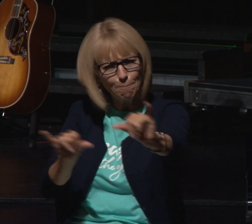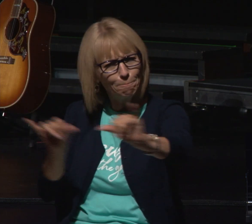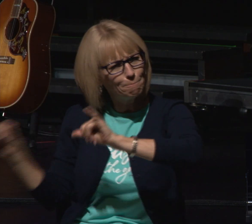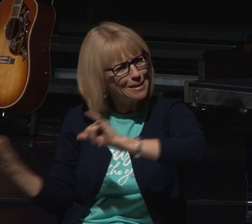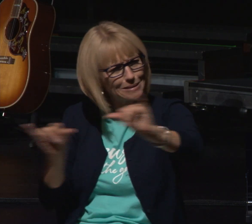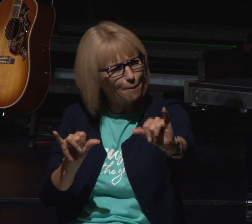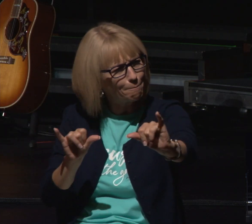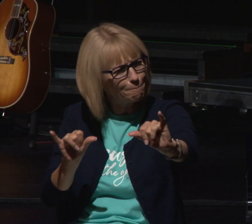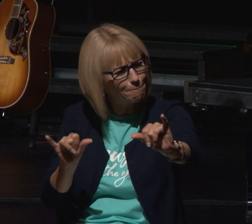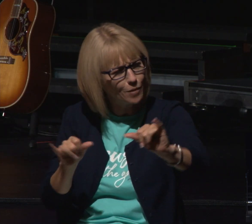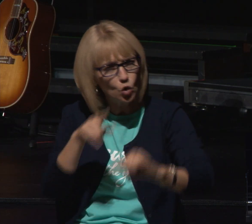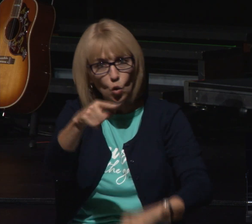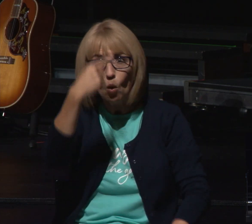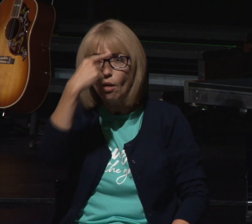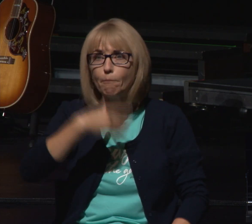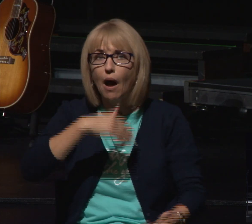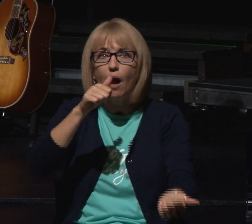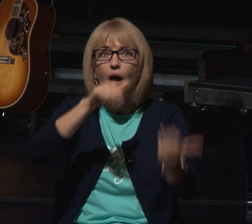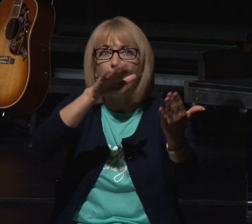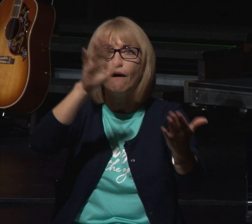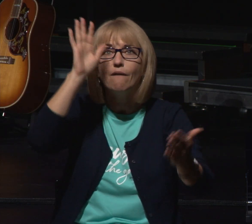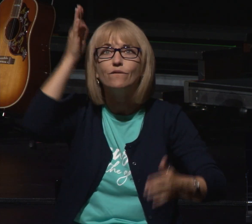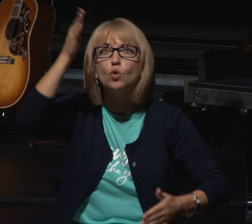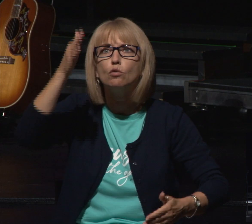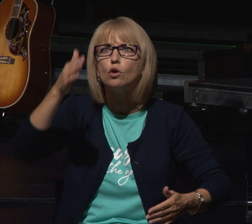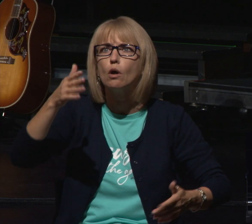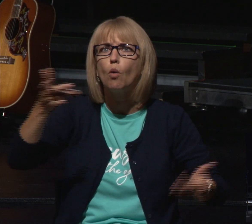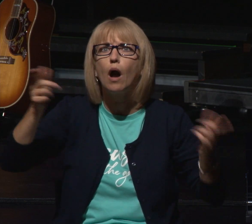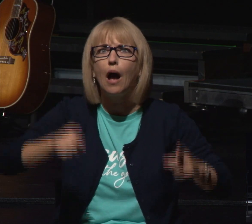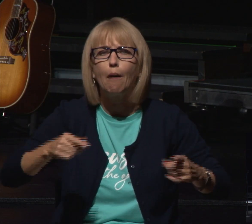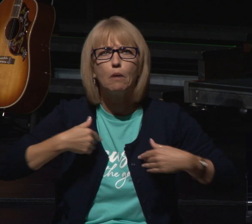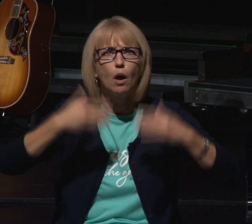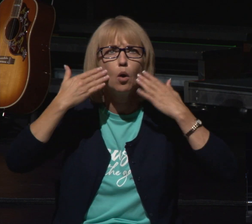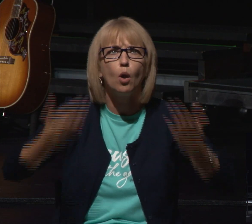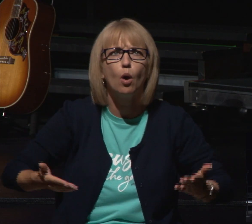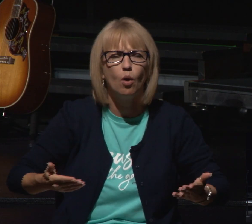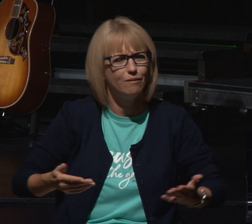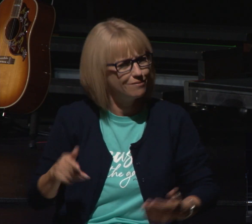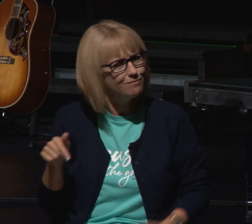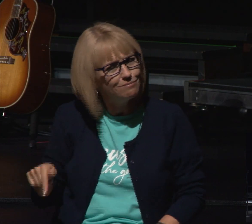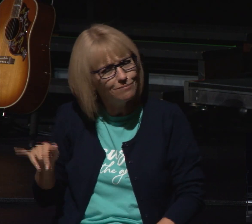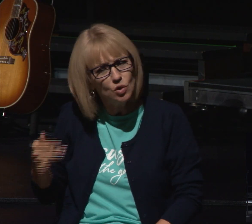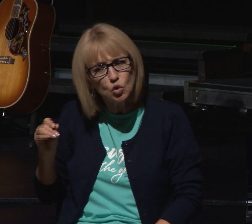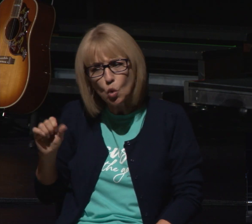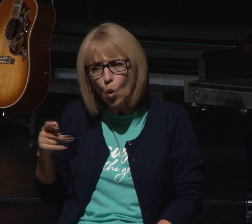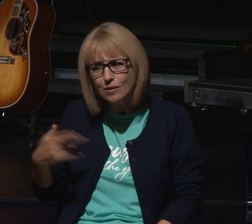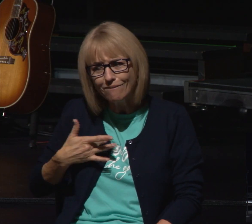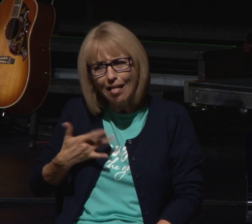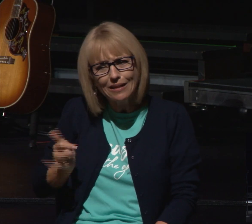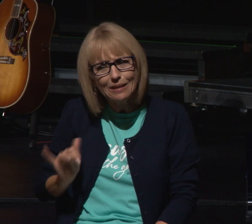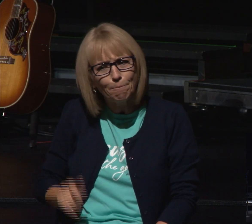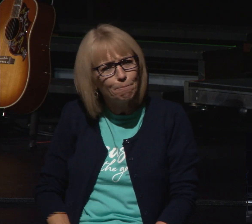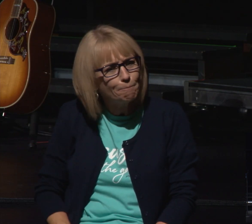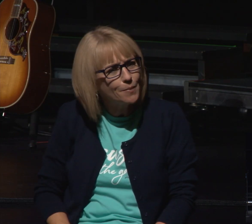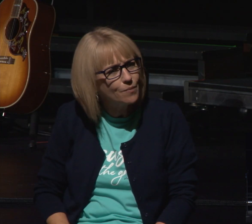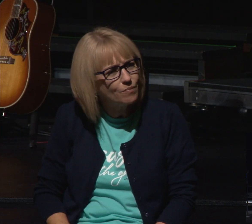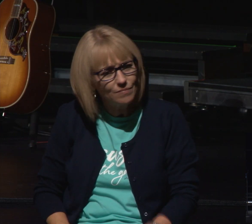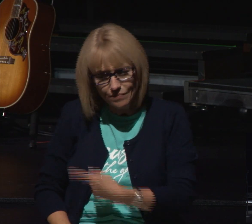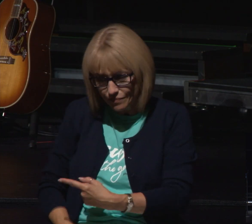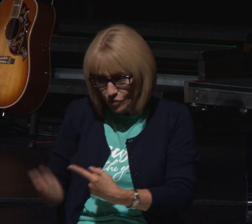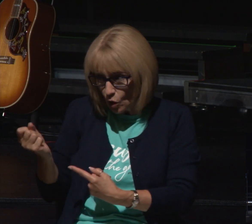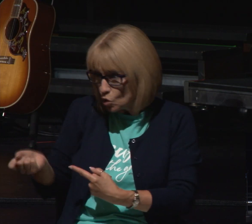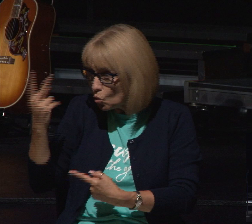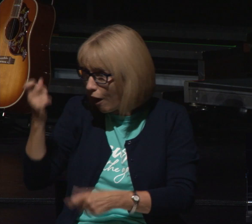you thought it was this way but now it's going this way you don't know what's happening this story is for you here's joseph he's one of 12 brothers